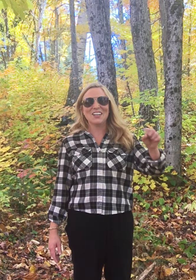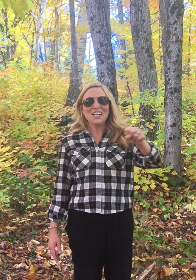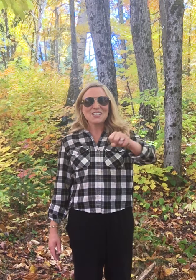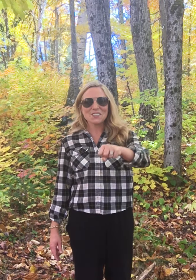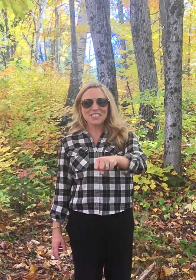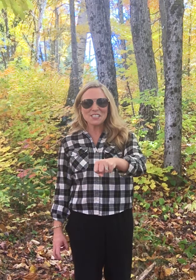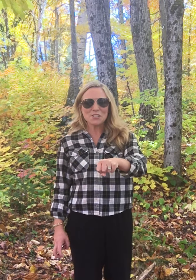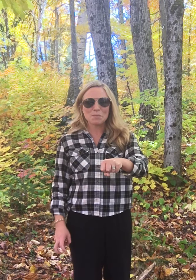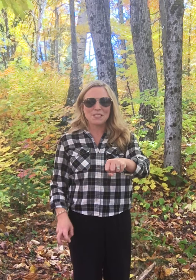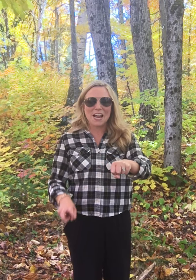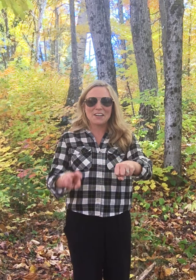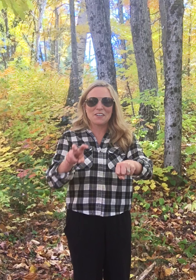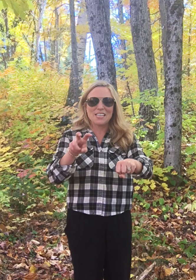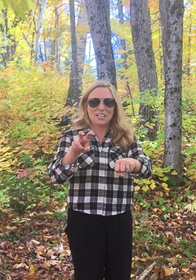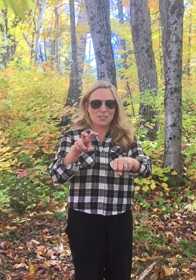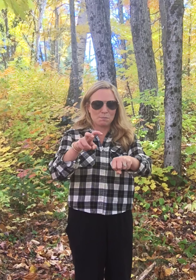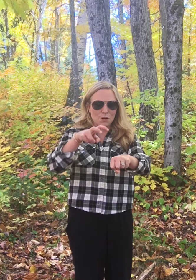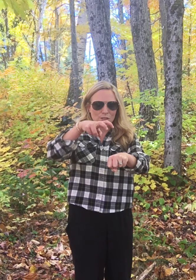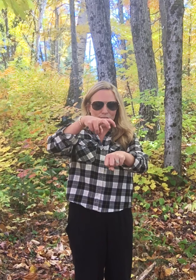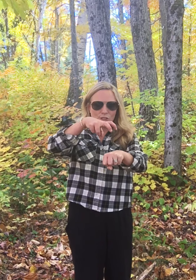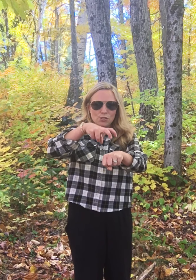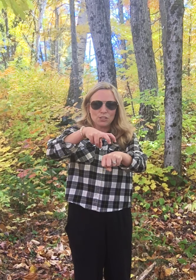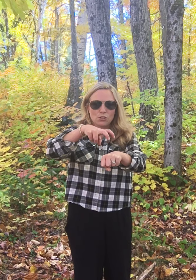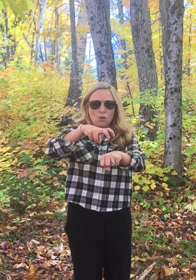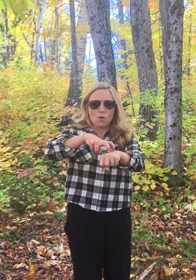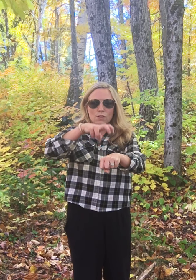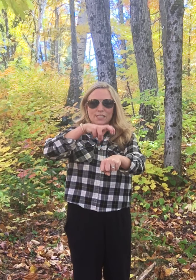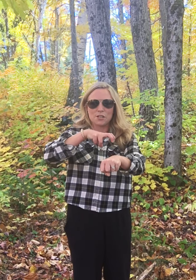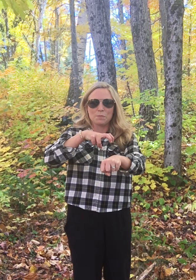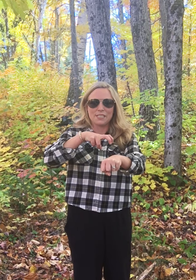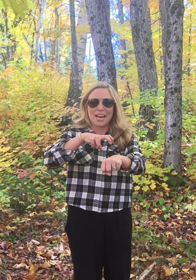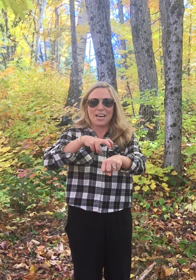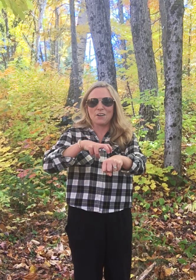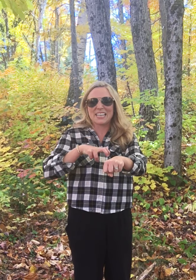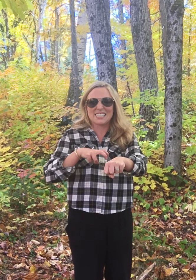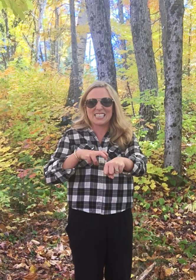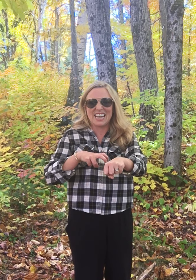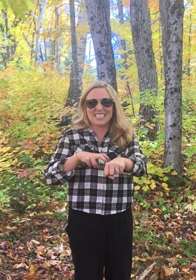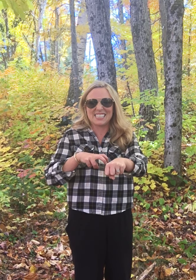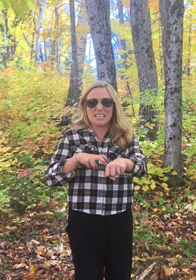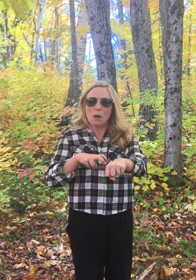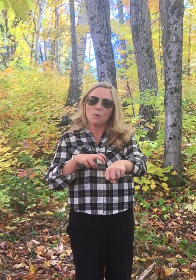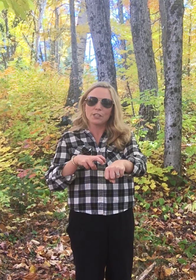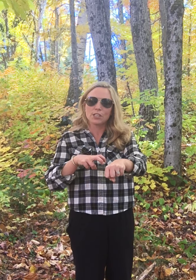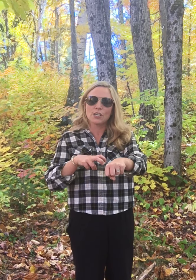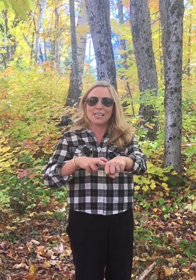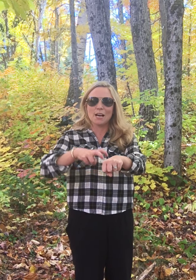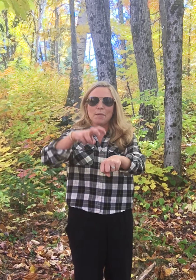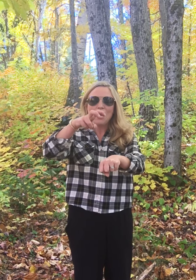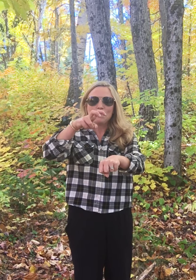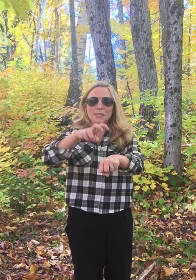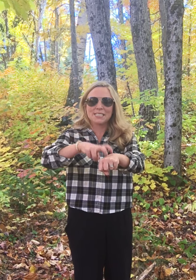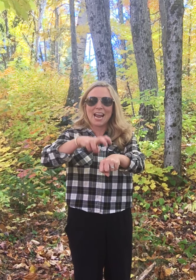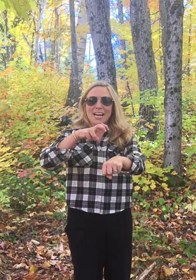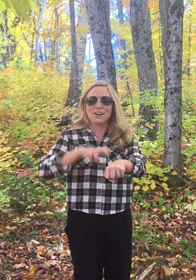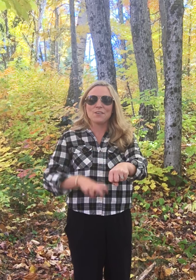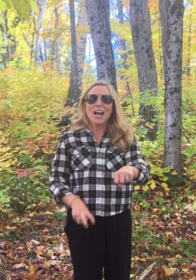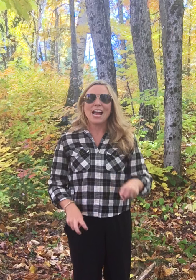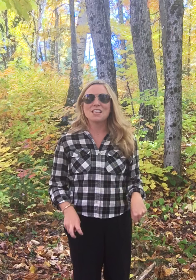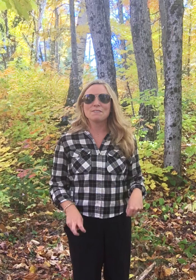So here's your potato and then you poke two little holes in your potato. guess to let the steam out while you're cooking them. Potato. And then